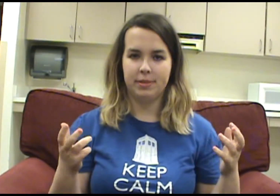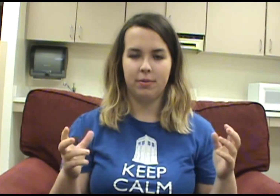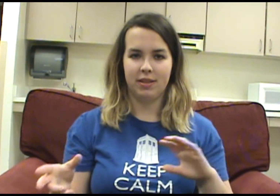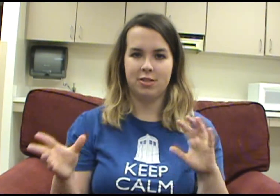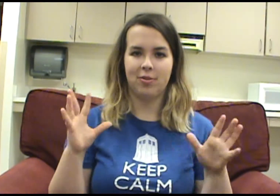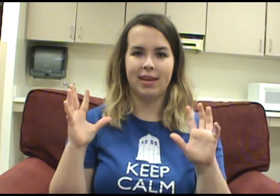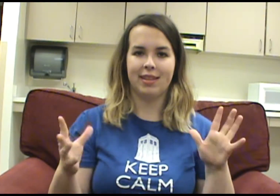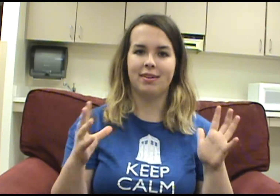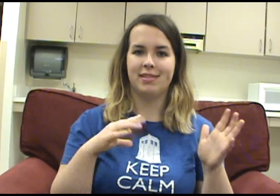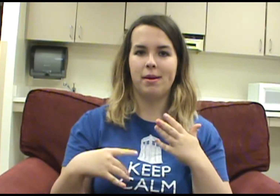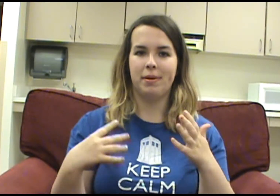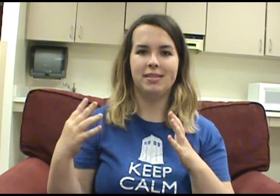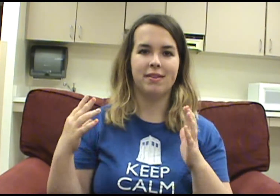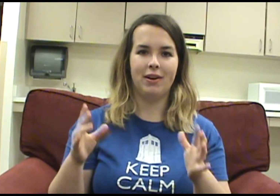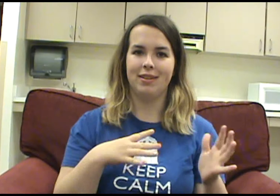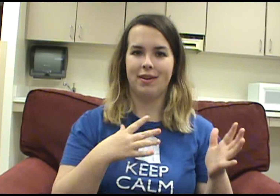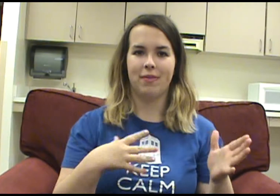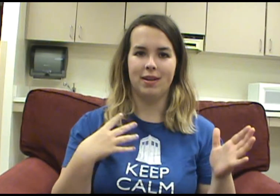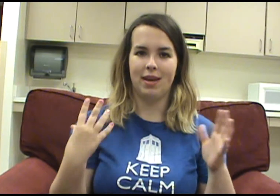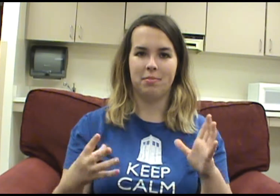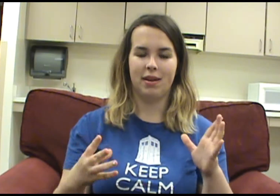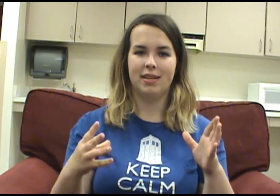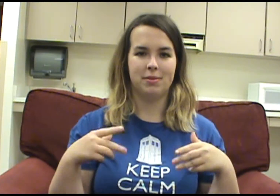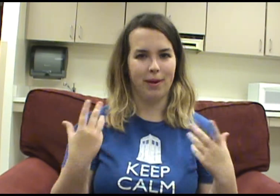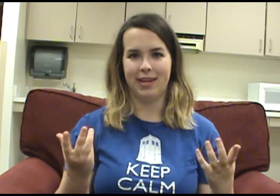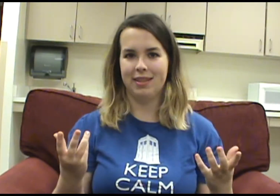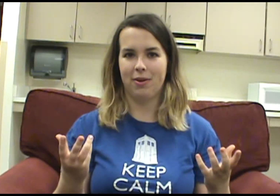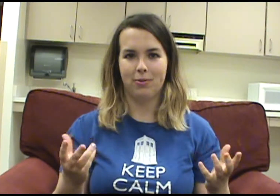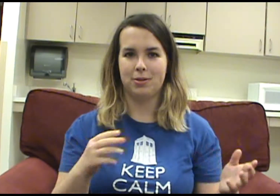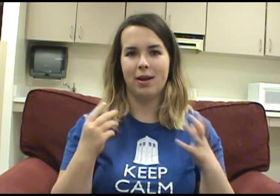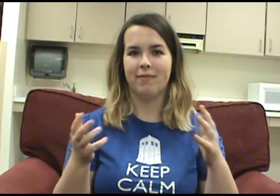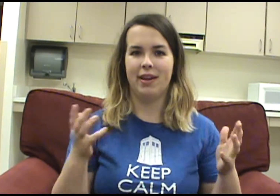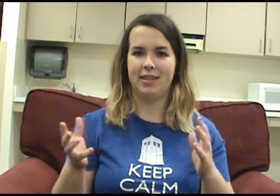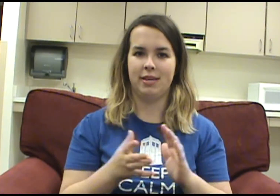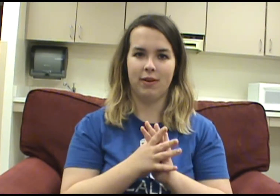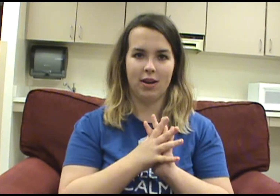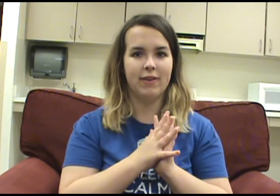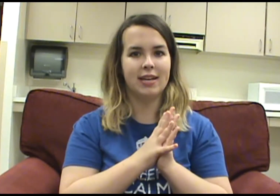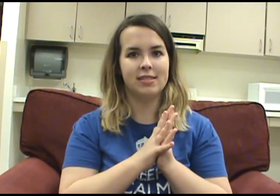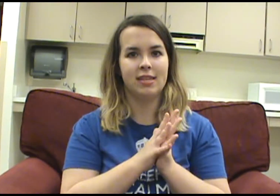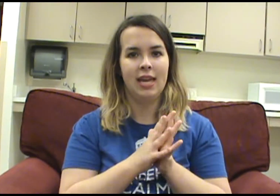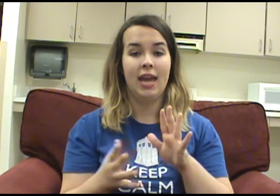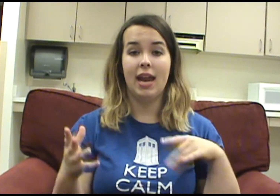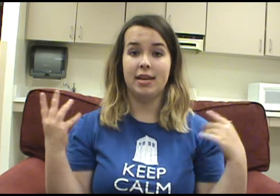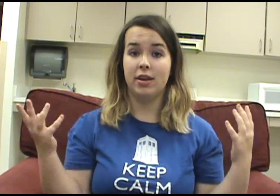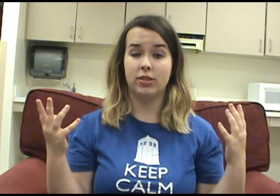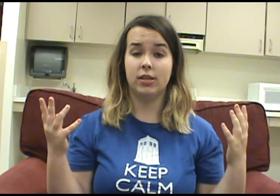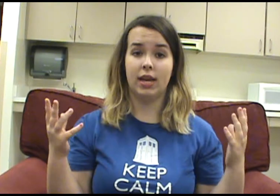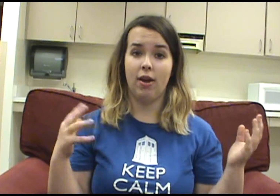episode when they showed, like, the little snippets of all the different librarians working on their own to try and find these different artifacts. And I did also like how